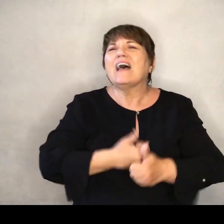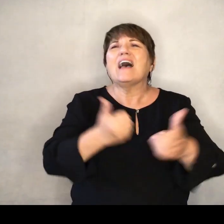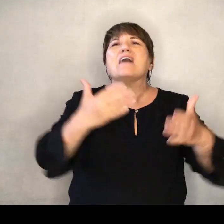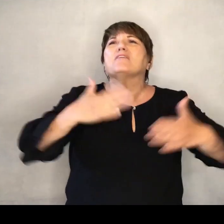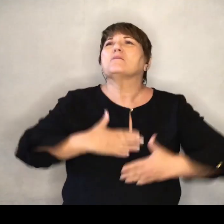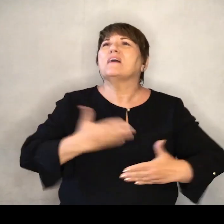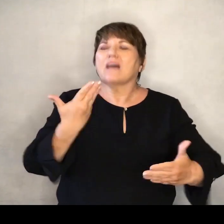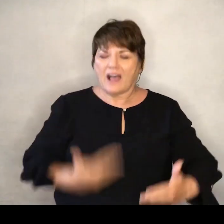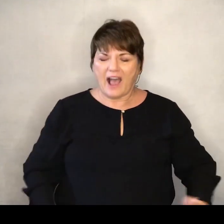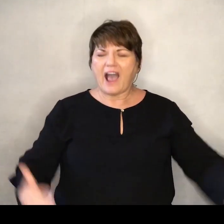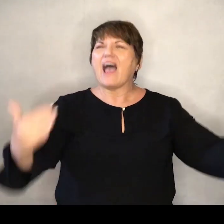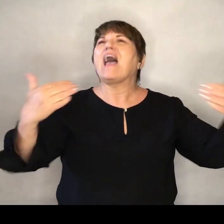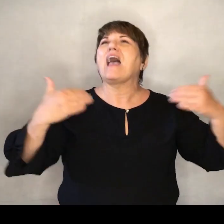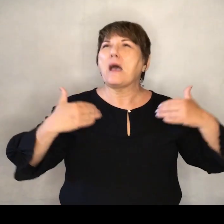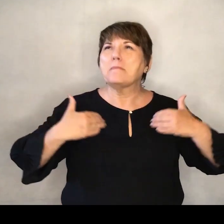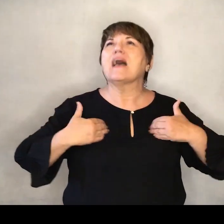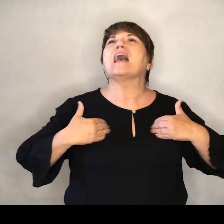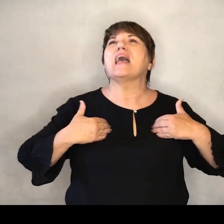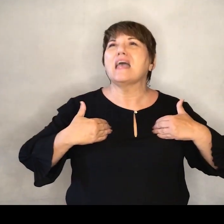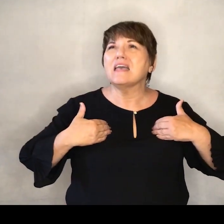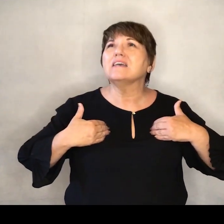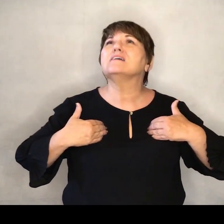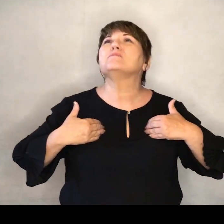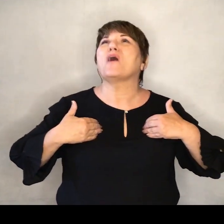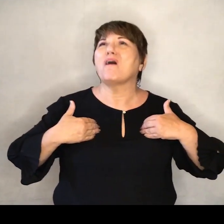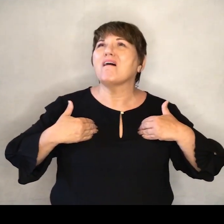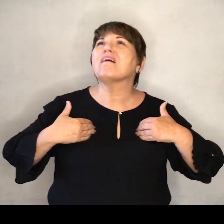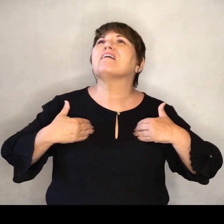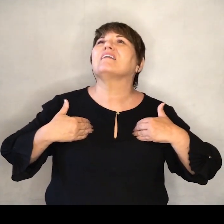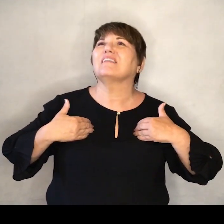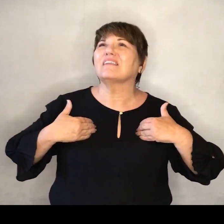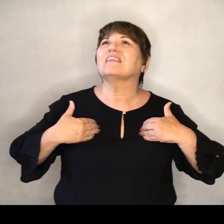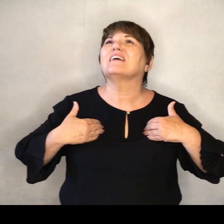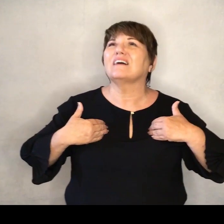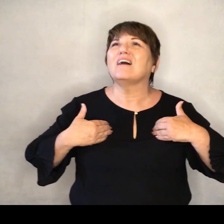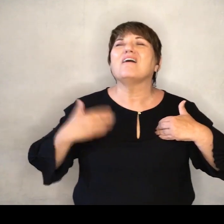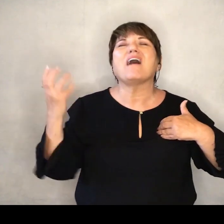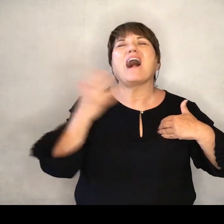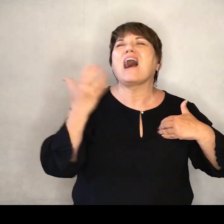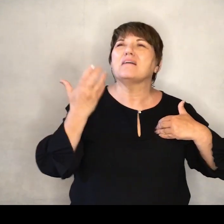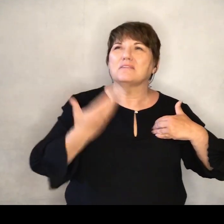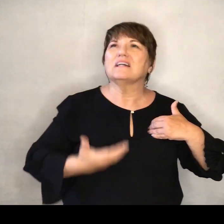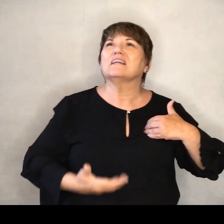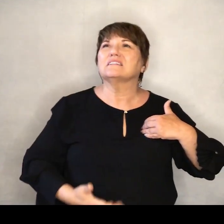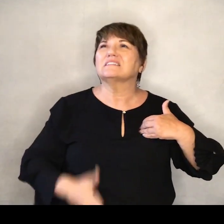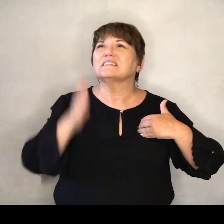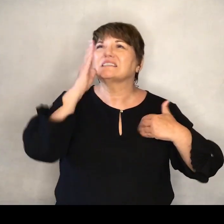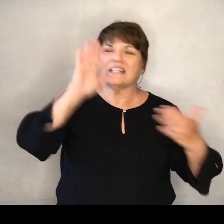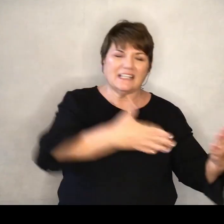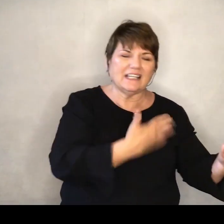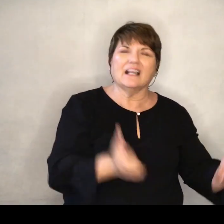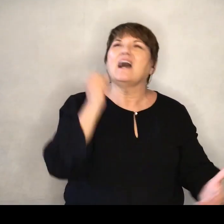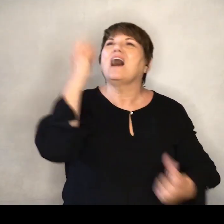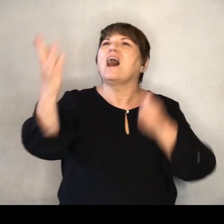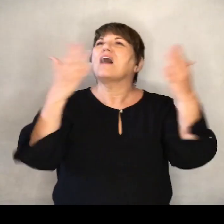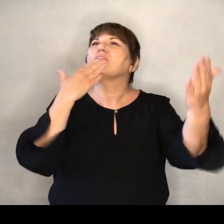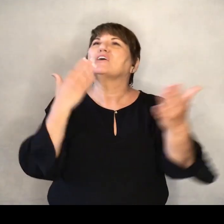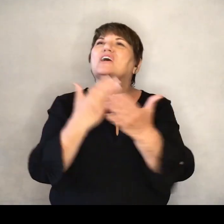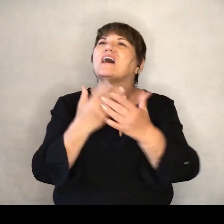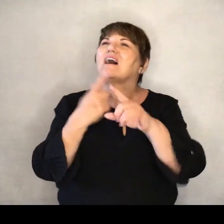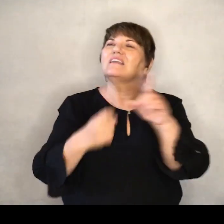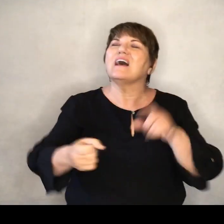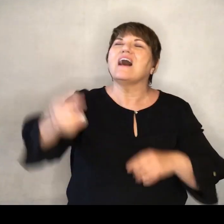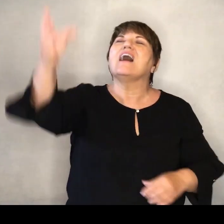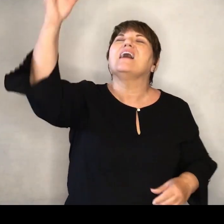breath that I am able, oh, I risk all the